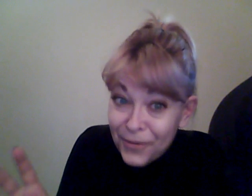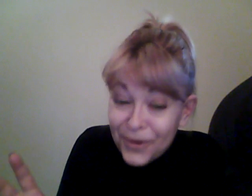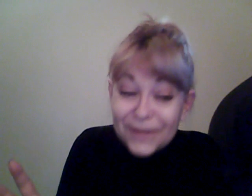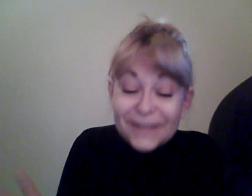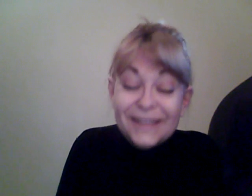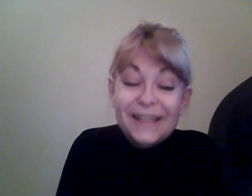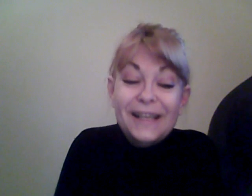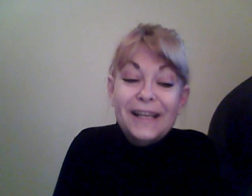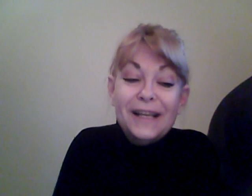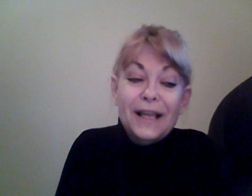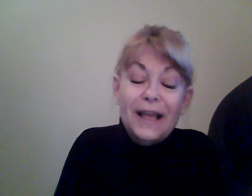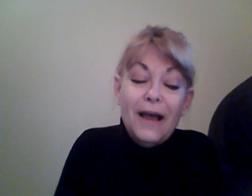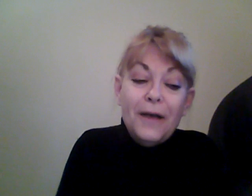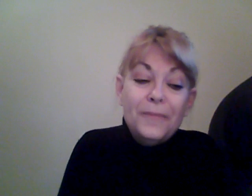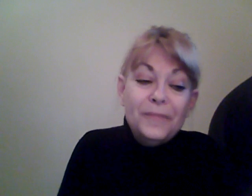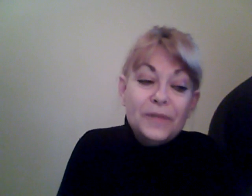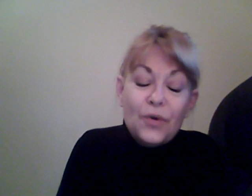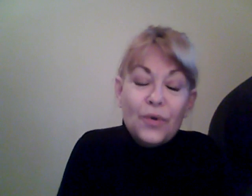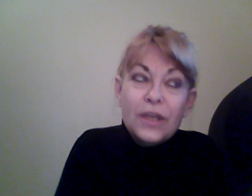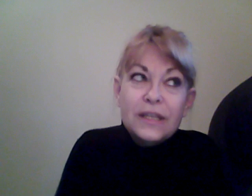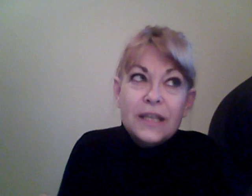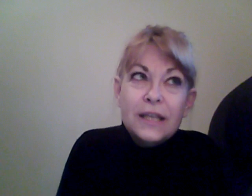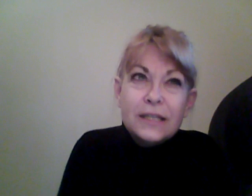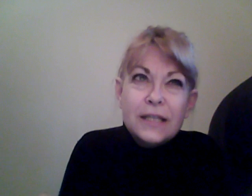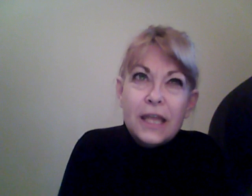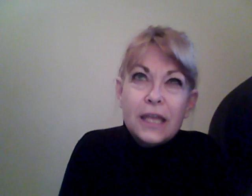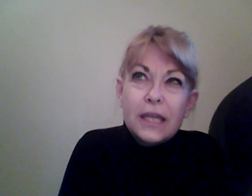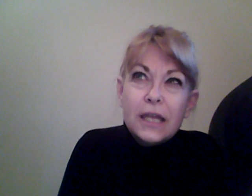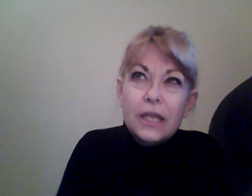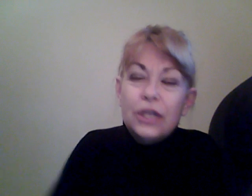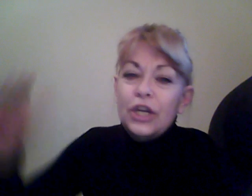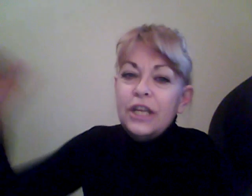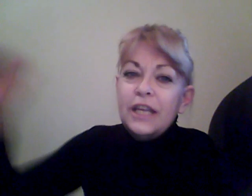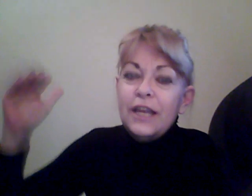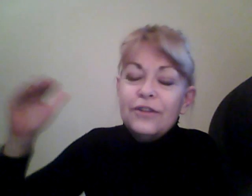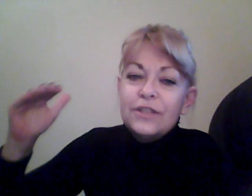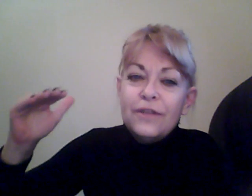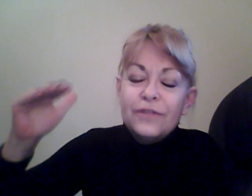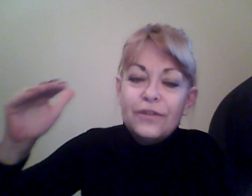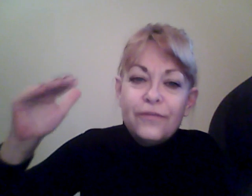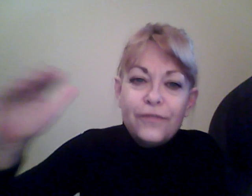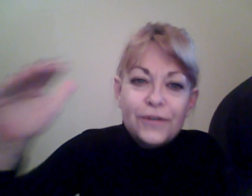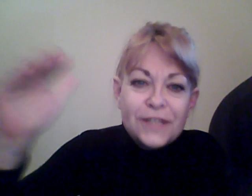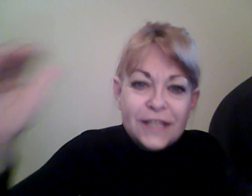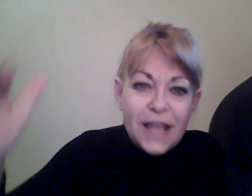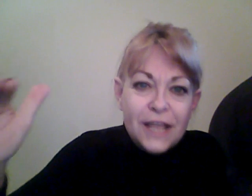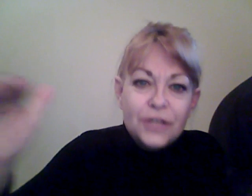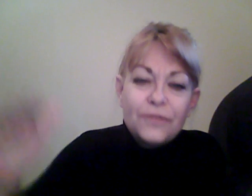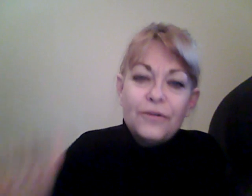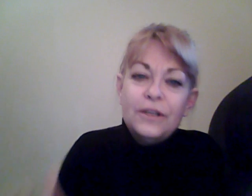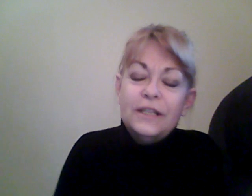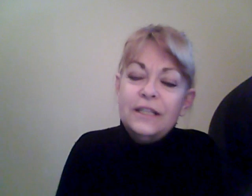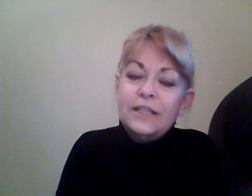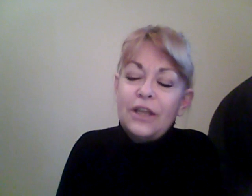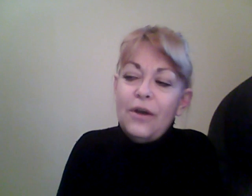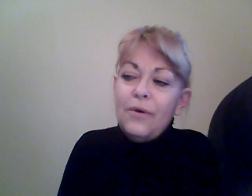world. Um, so, it's, it's like, you're gonna get yourself to the first stage of where you need to go.